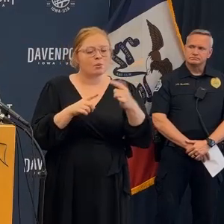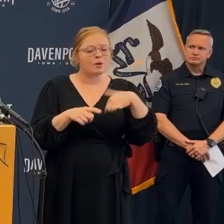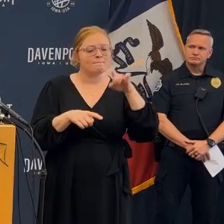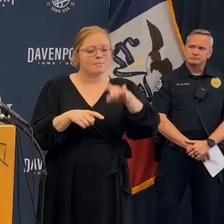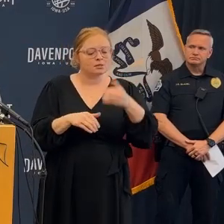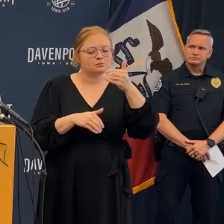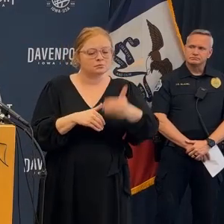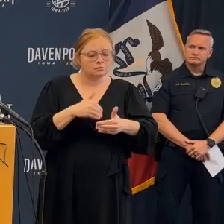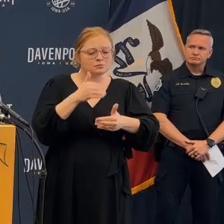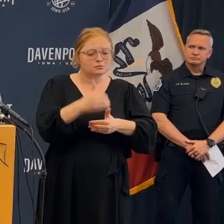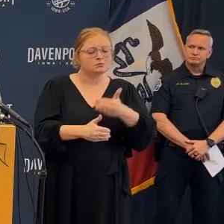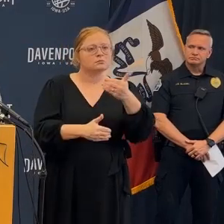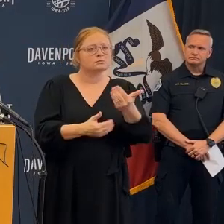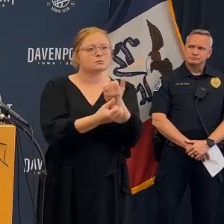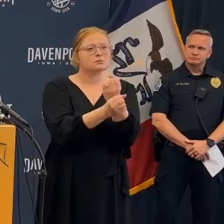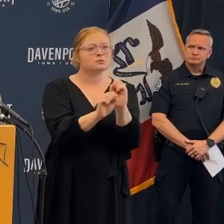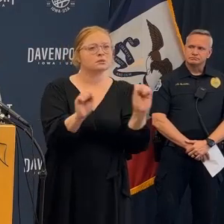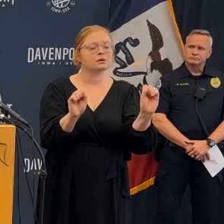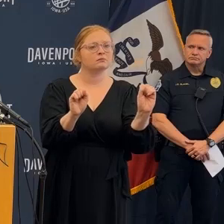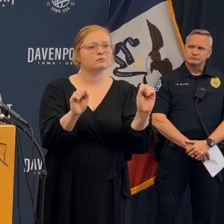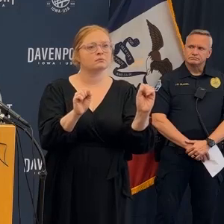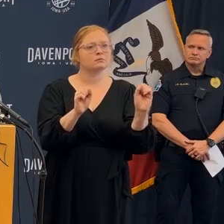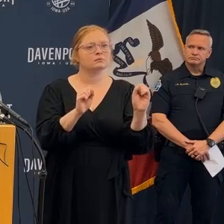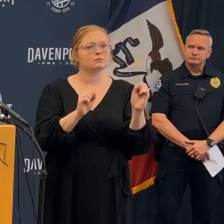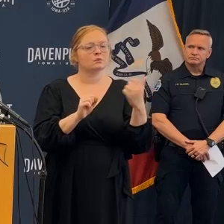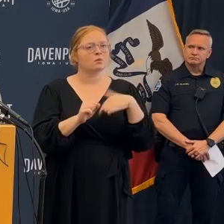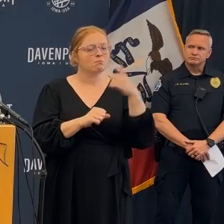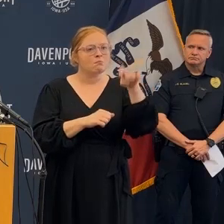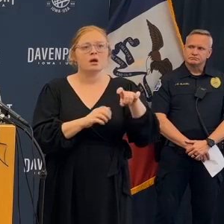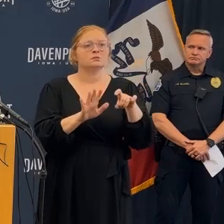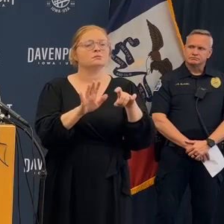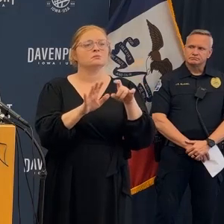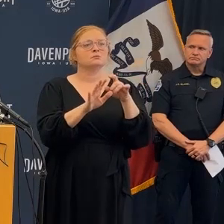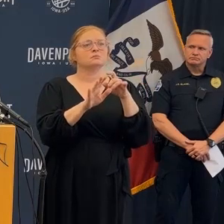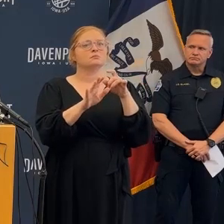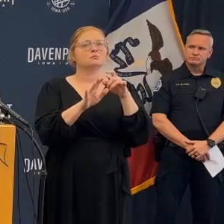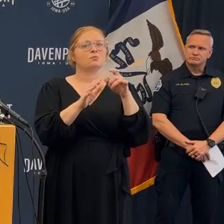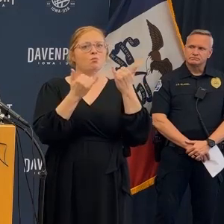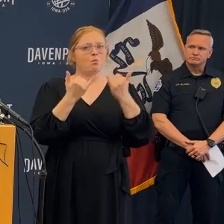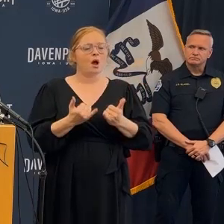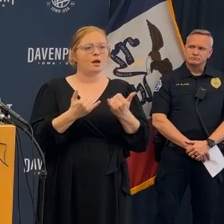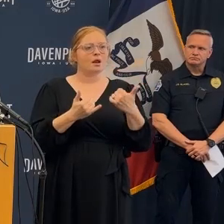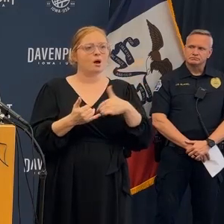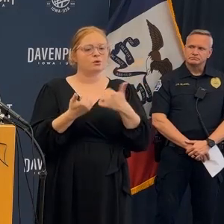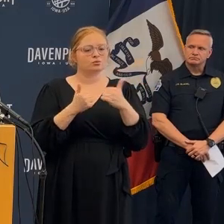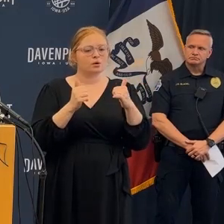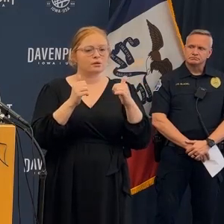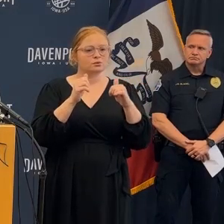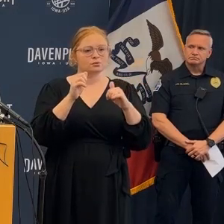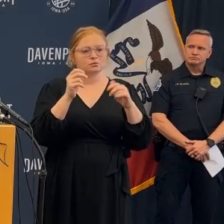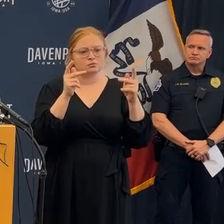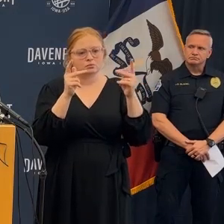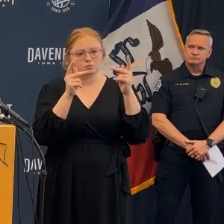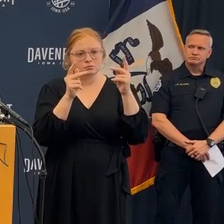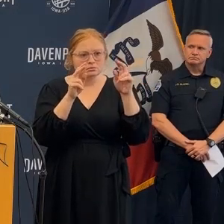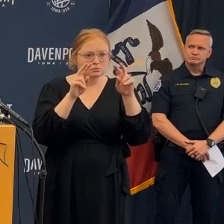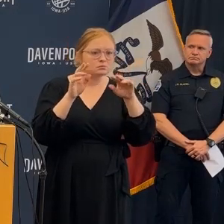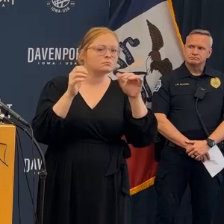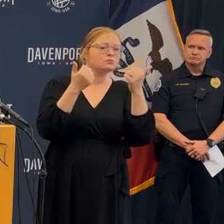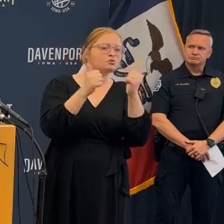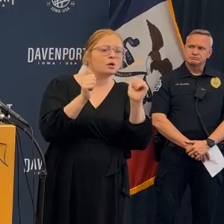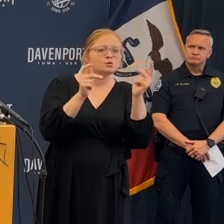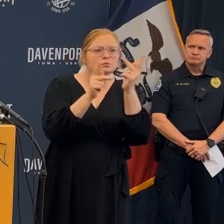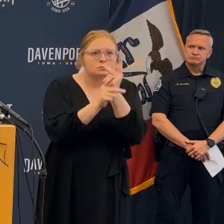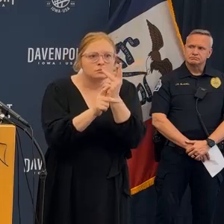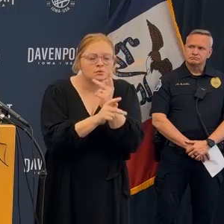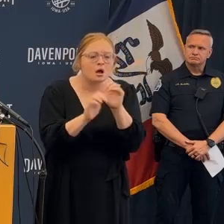so understand it's not that we don't want to do this it's the fact that we have to do it in a safe manner and at this point we're going to